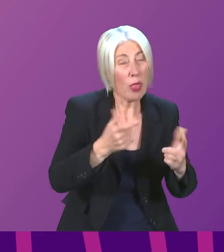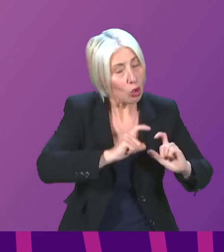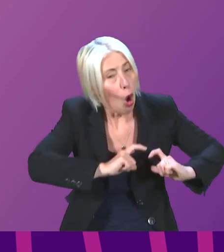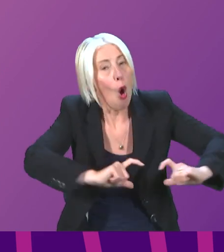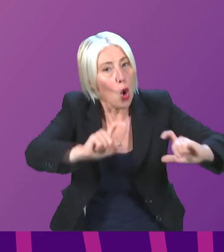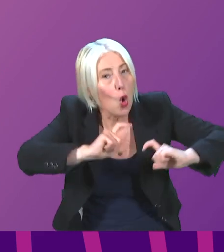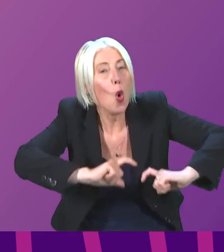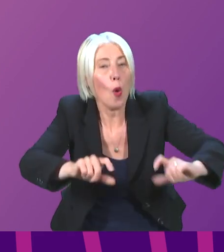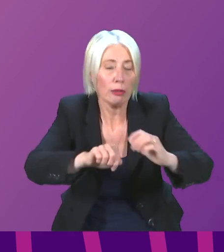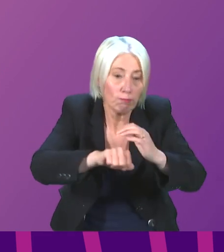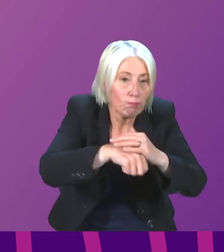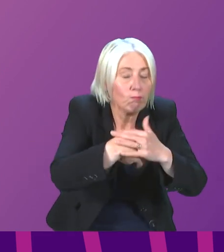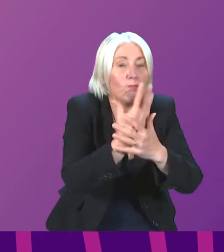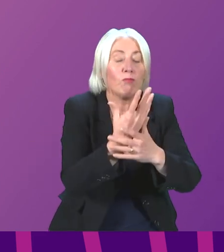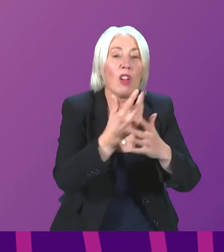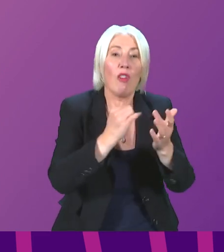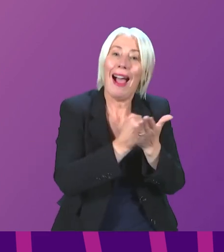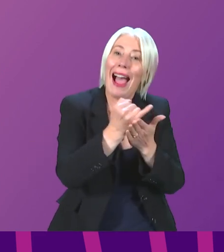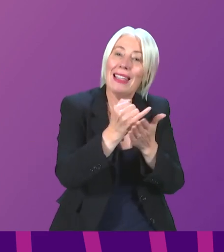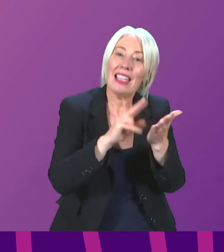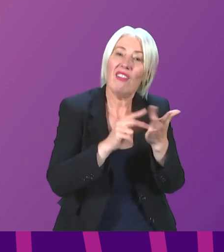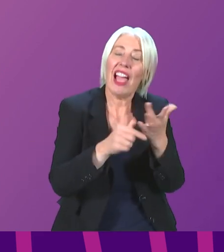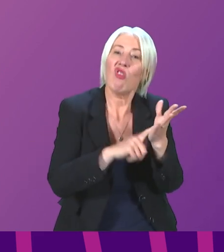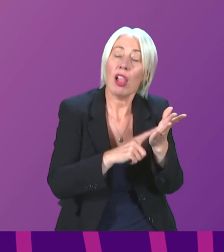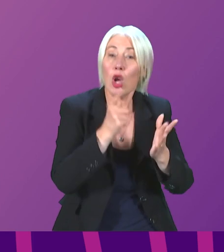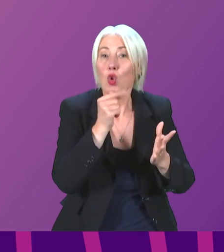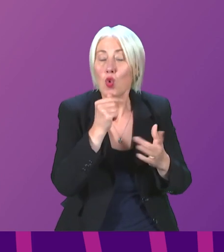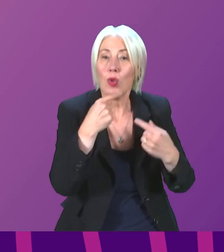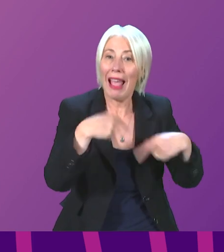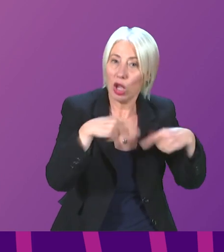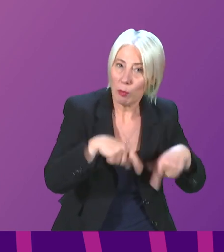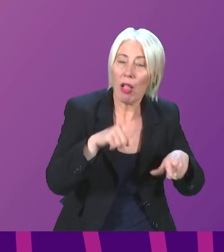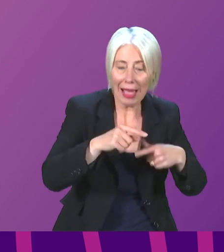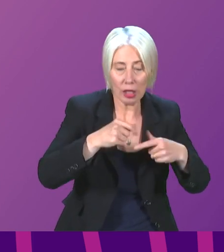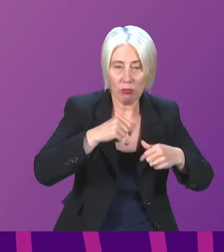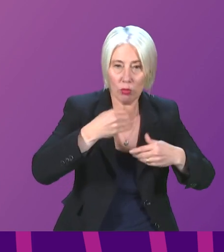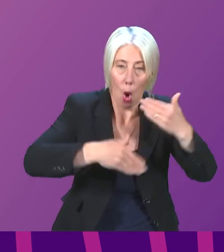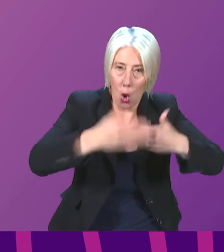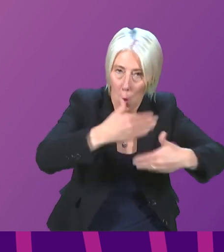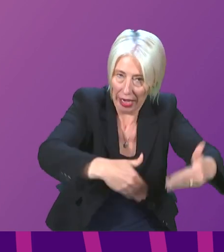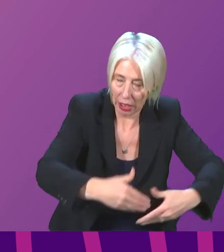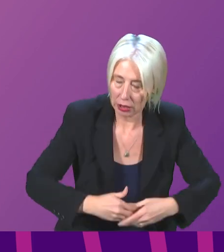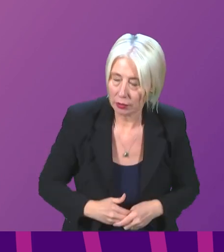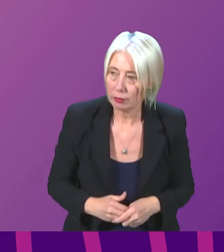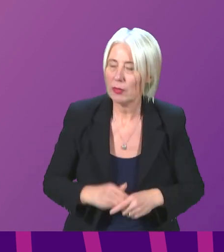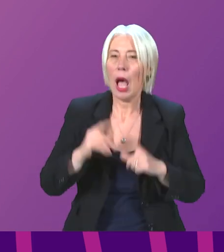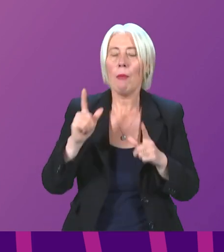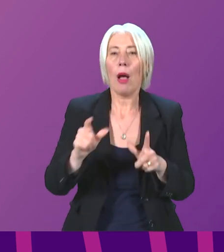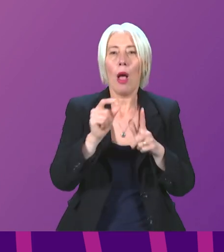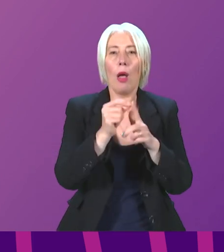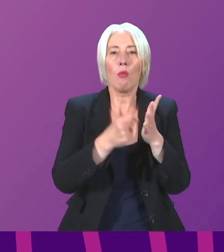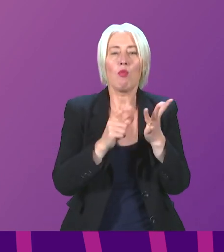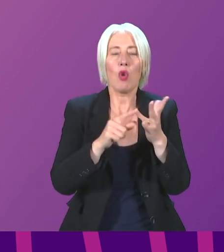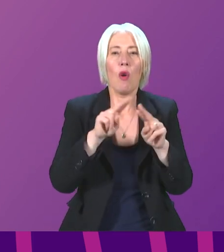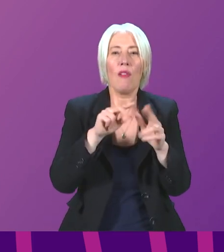evolution of the antivirals and the eligibility is a process, as I say, that is ongoing. In terms of prophylaxis,